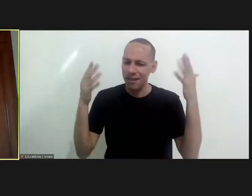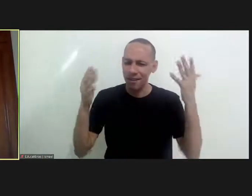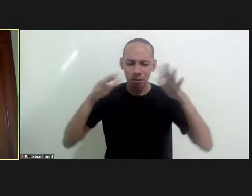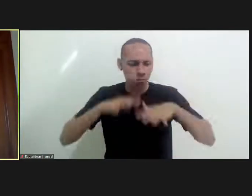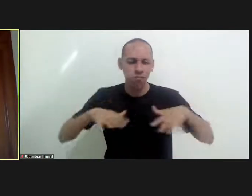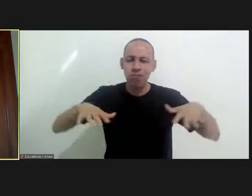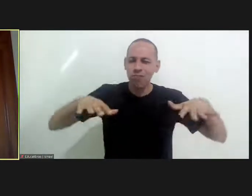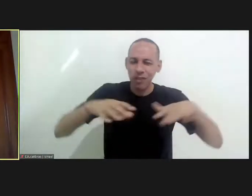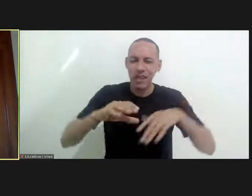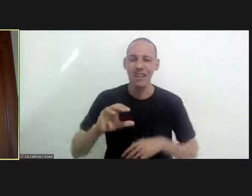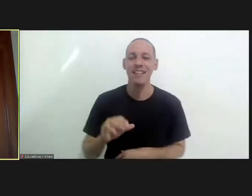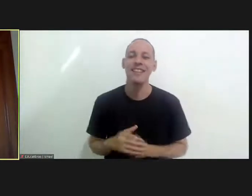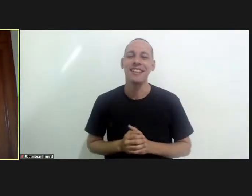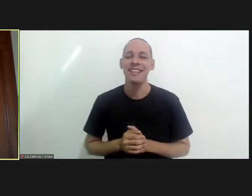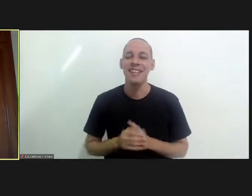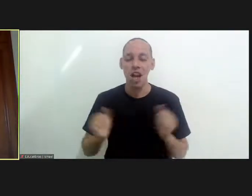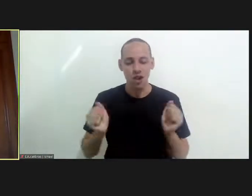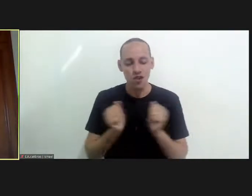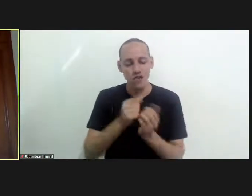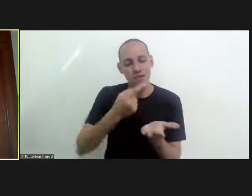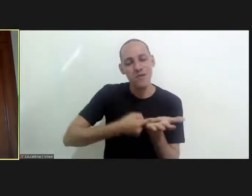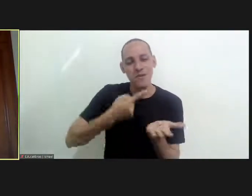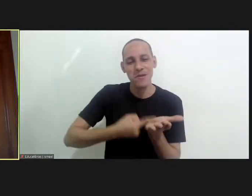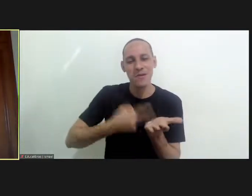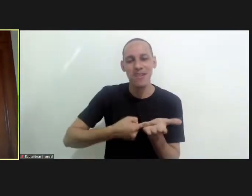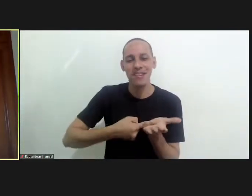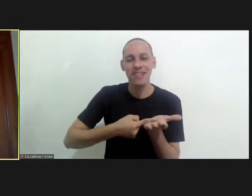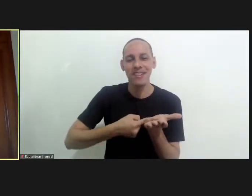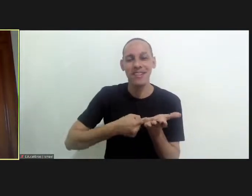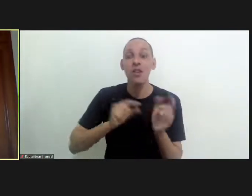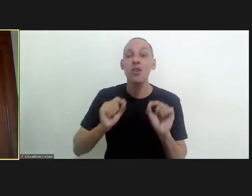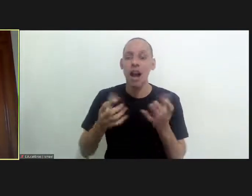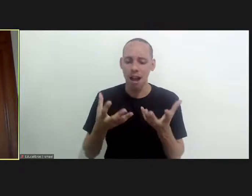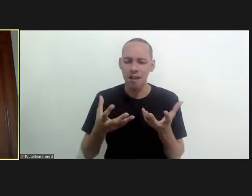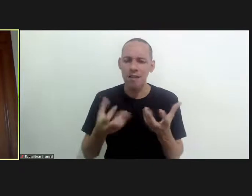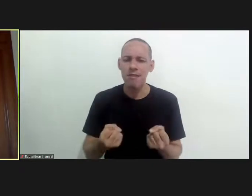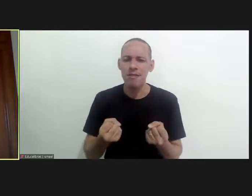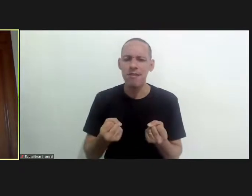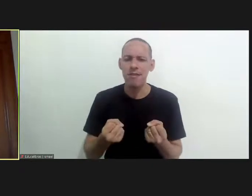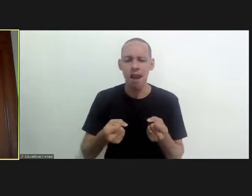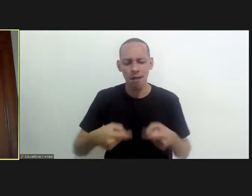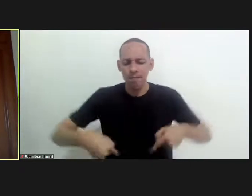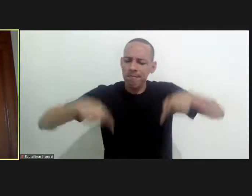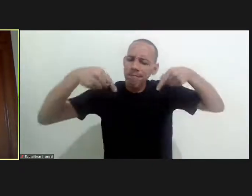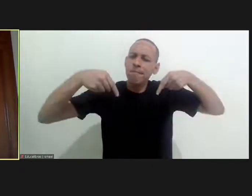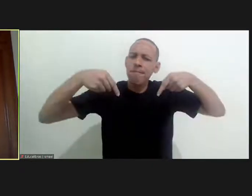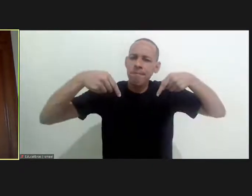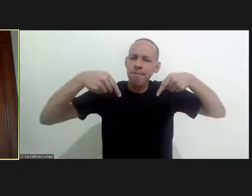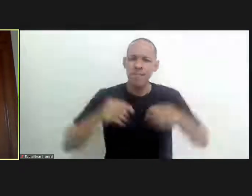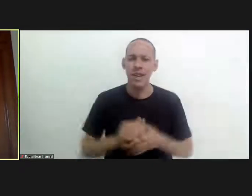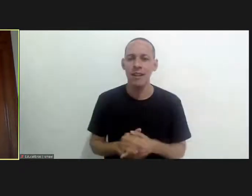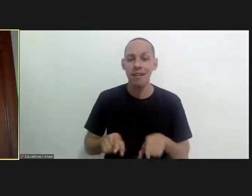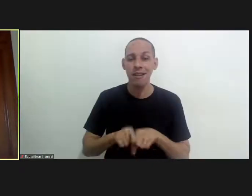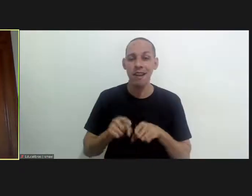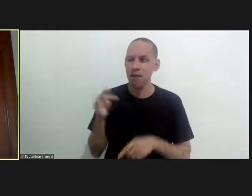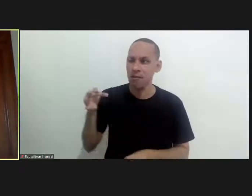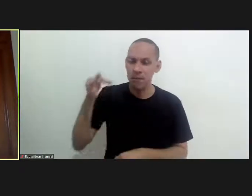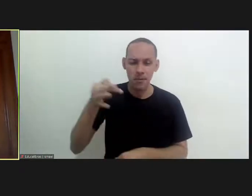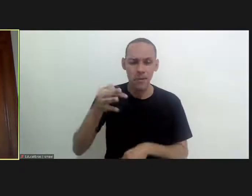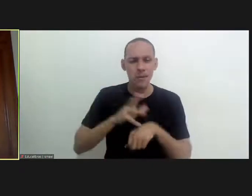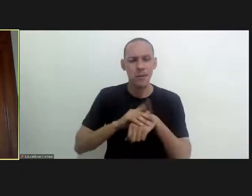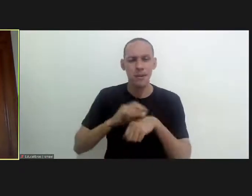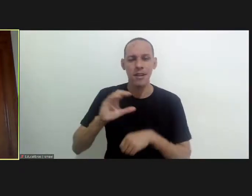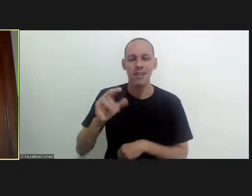and I'd like to congratulate everyone who works with Chagas disease on the commitment of facing the challenges for the future